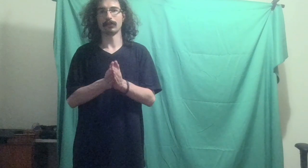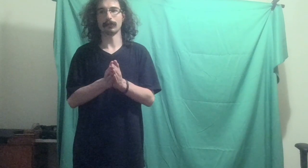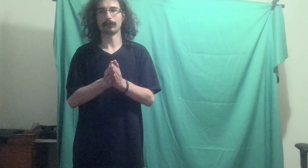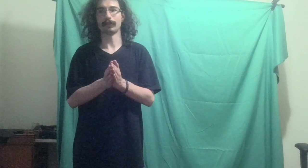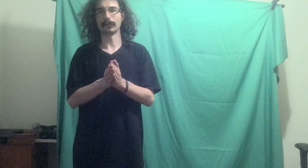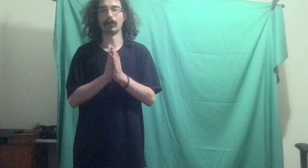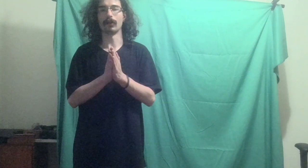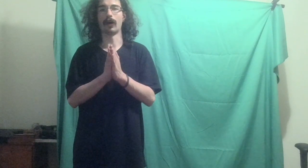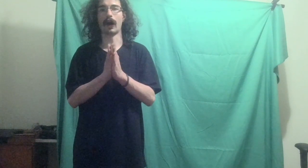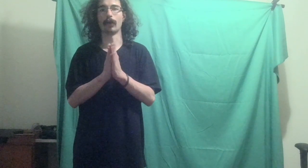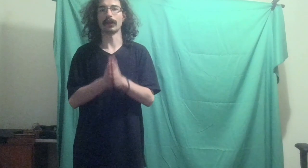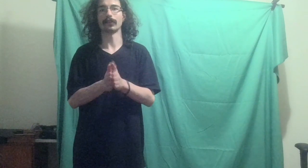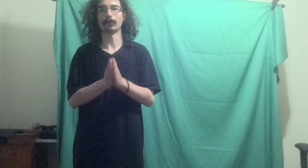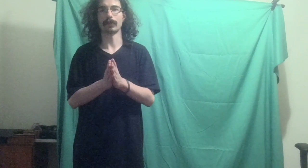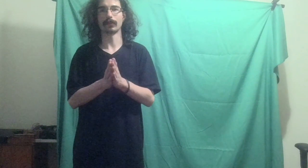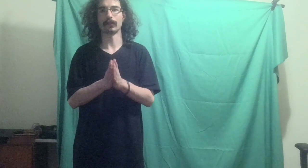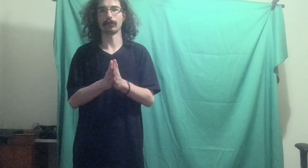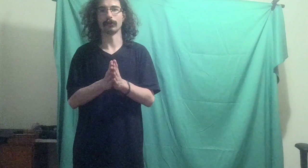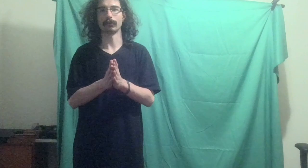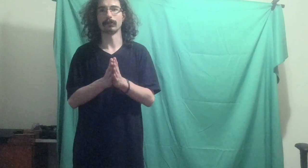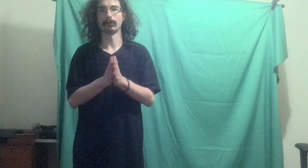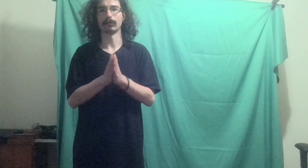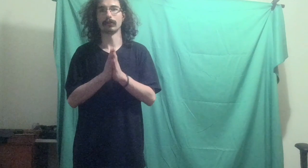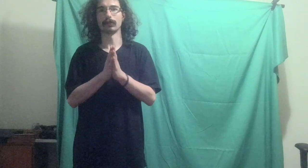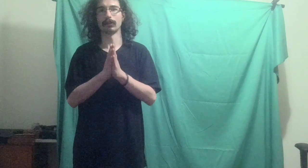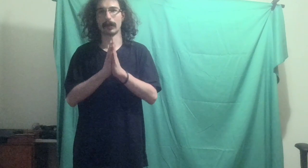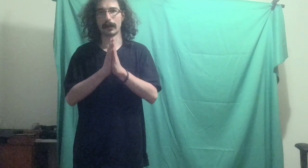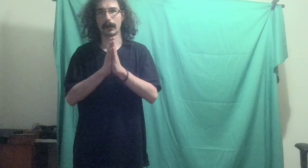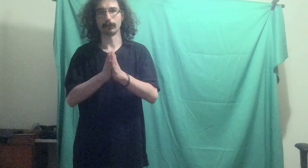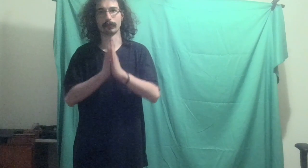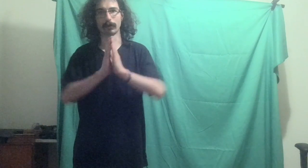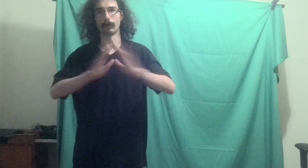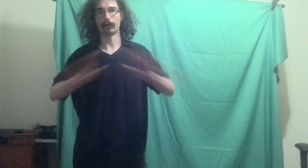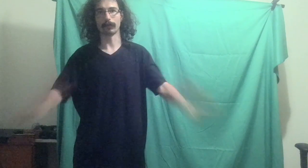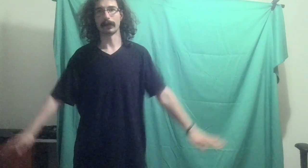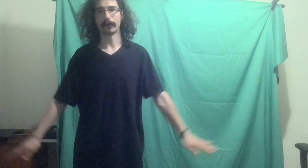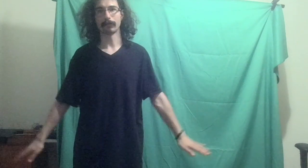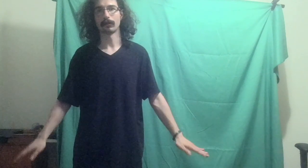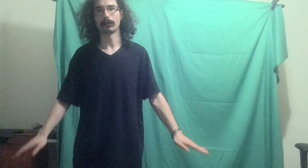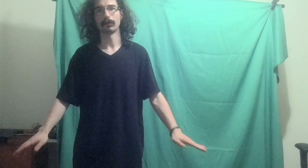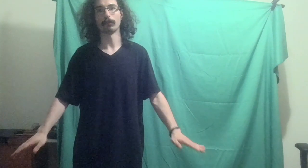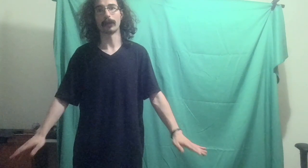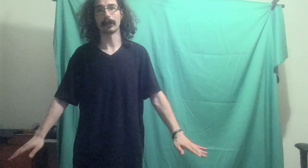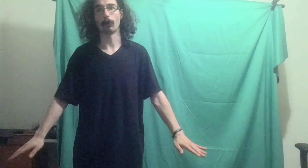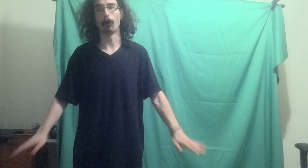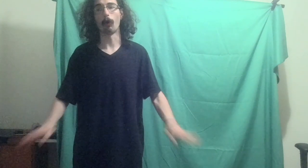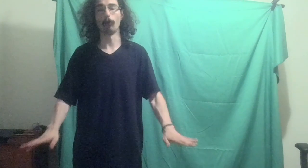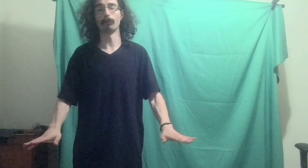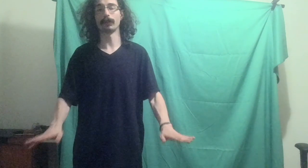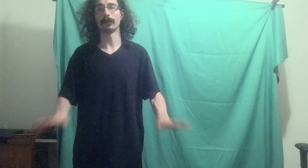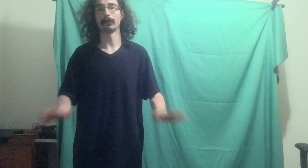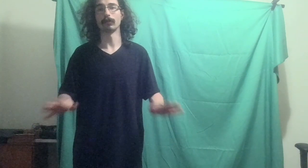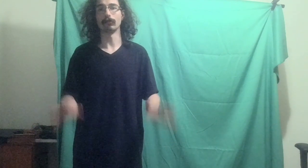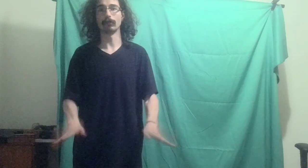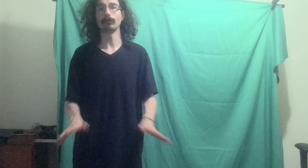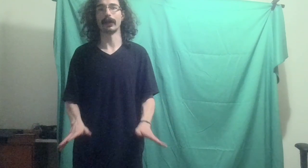year five, I would like to make this year, outchannel all the rest, but I can only do that,